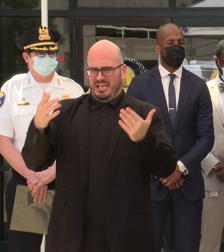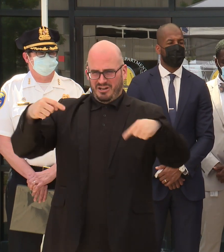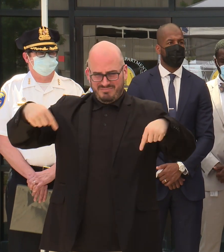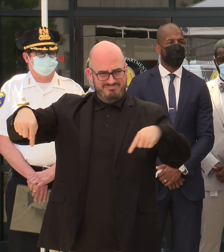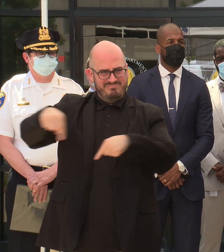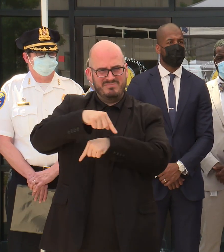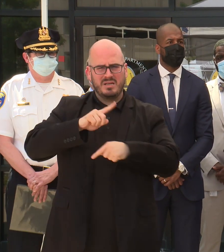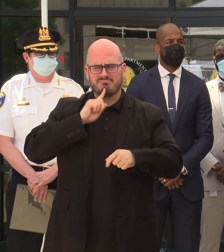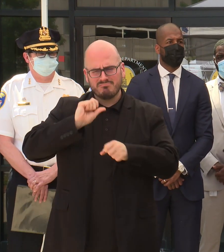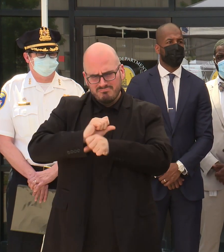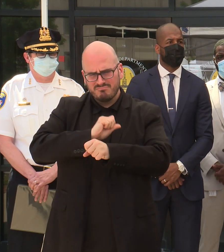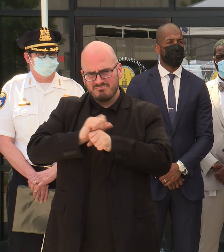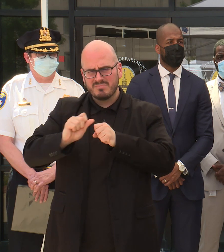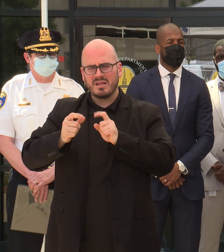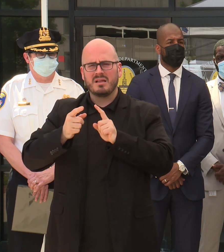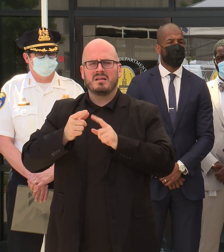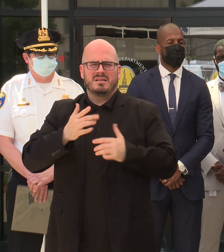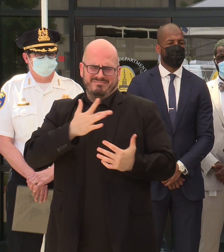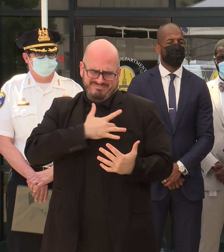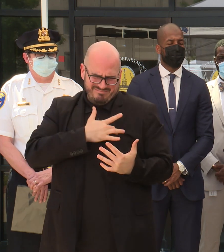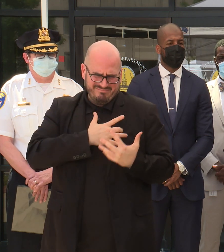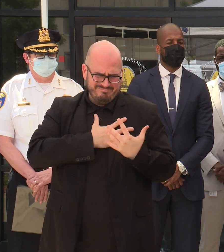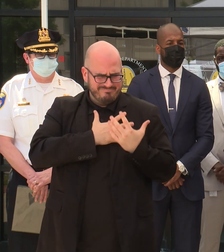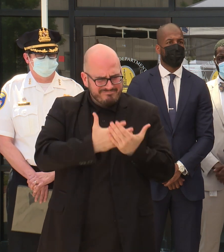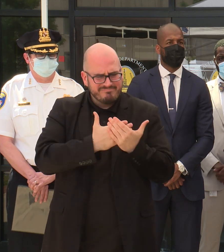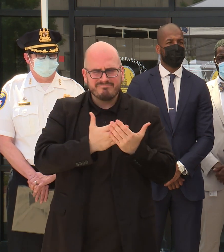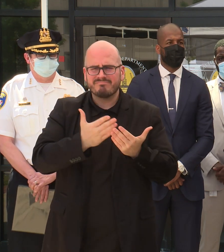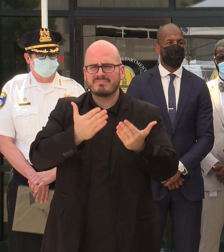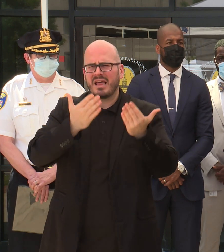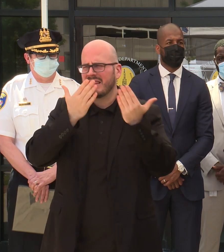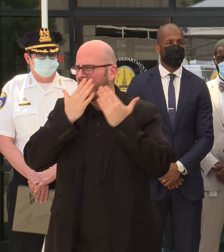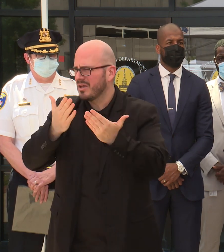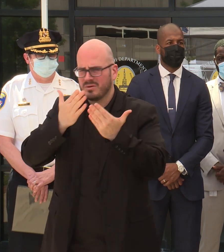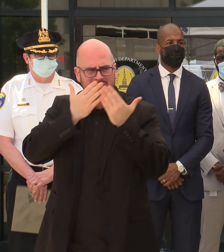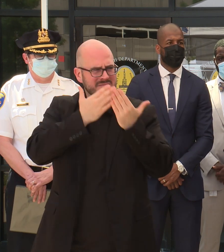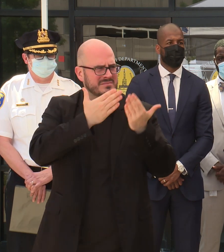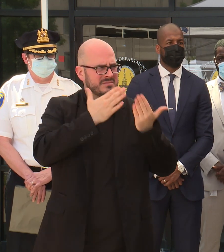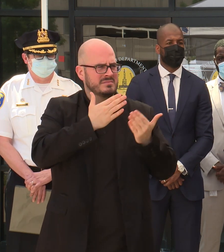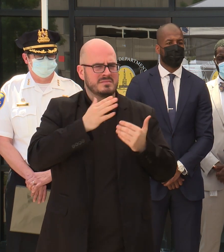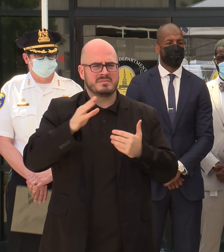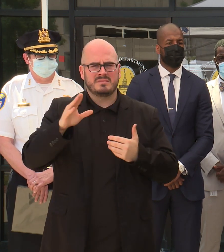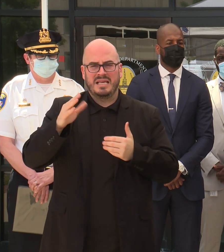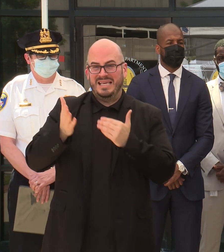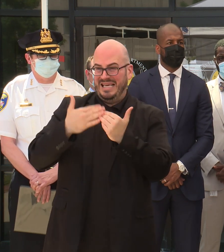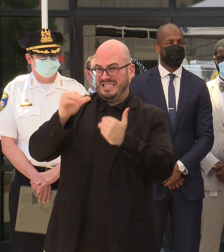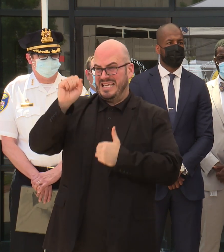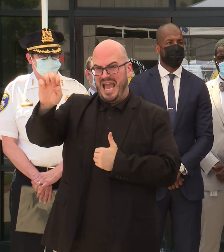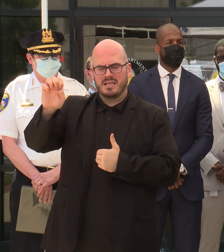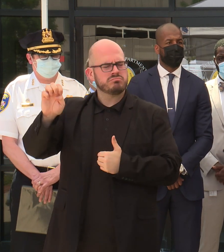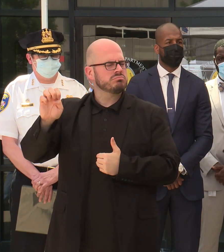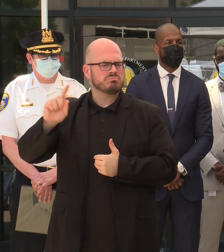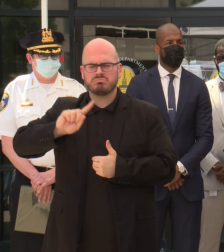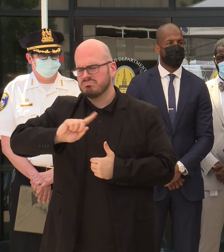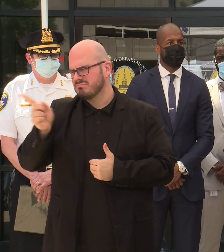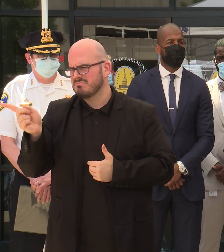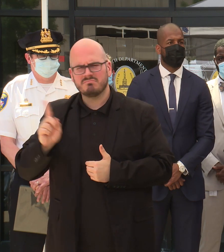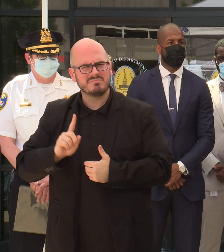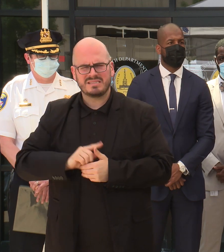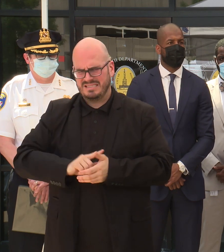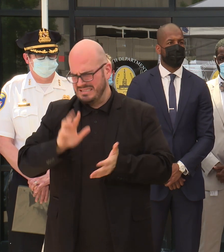are truly, truly from the bottom of their hearts, thank them because this wasn't an easy case and they were able to